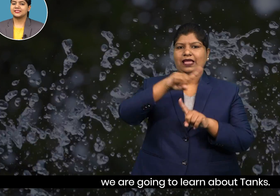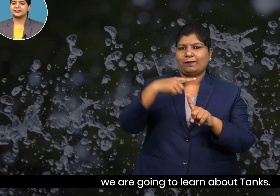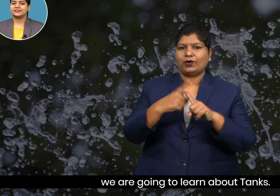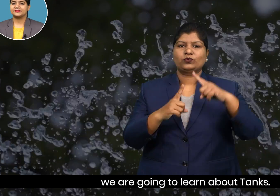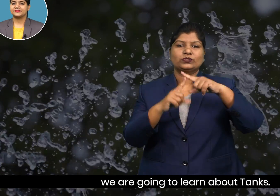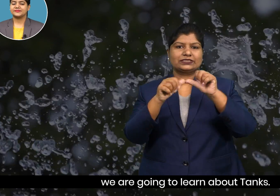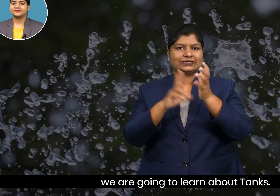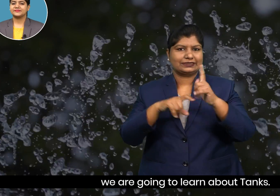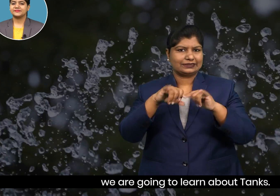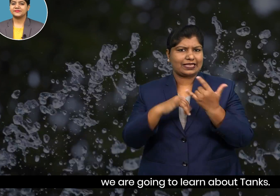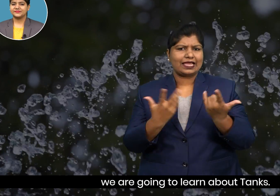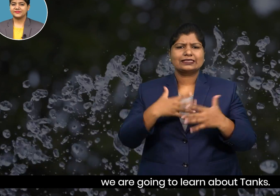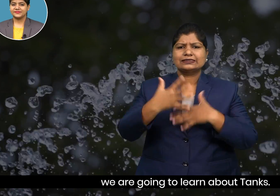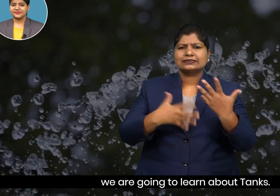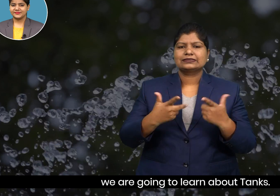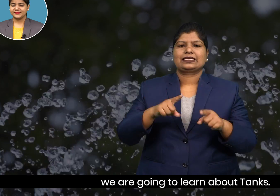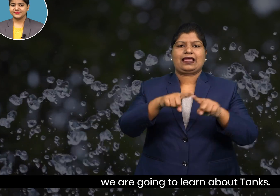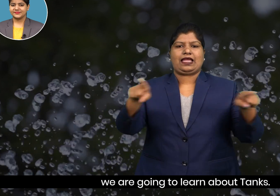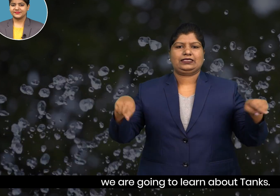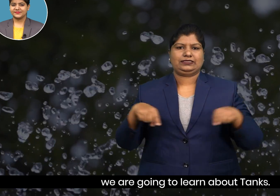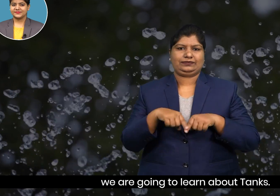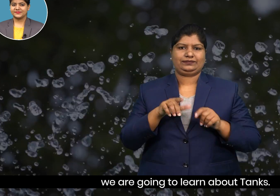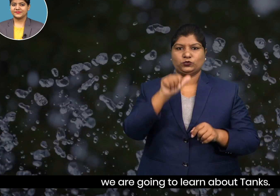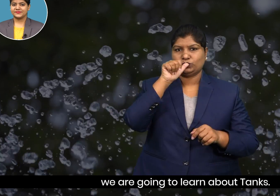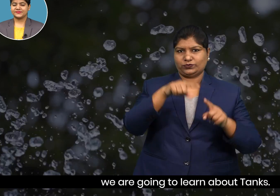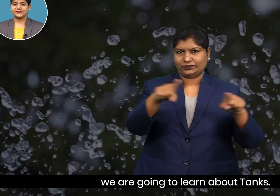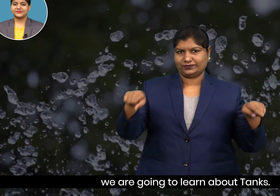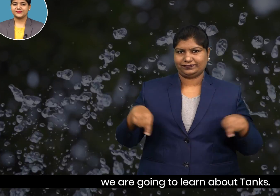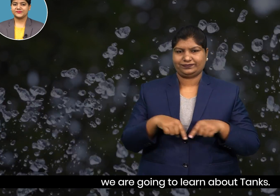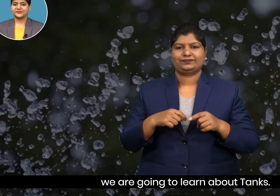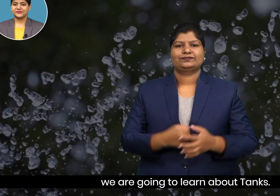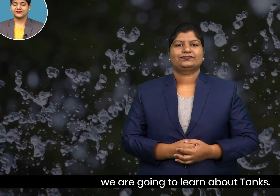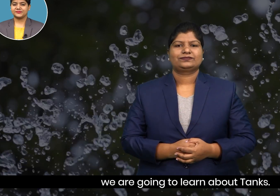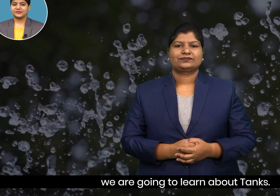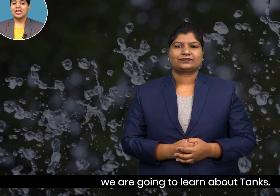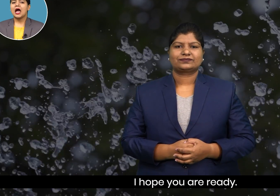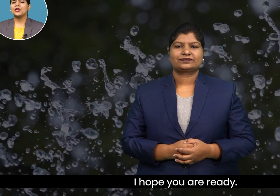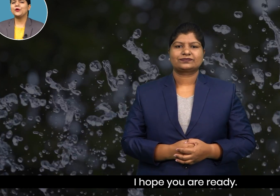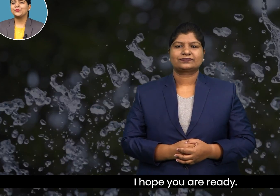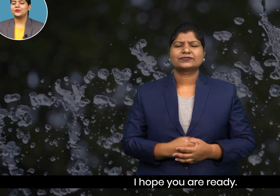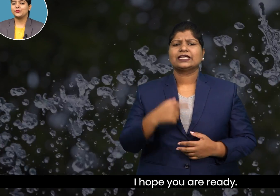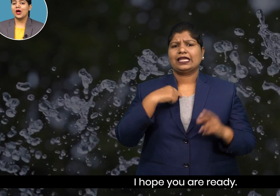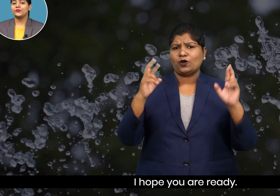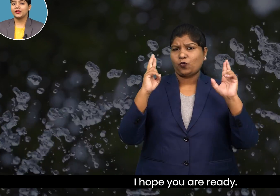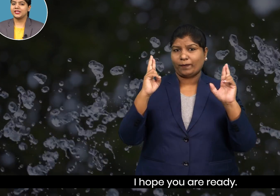I hope you are ready